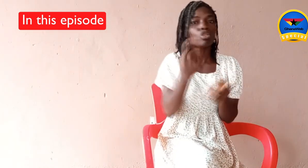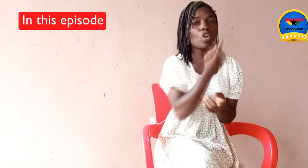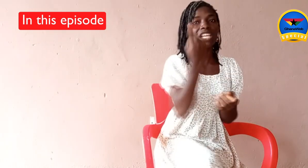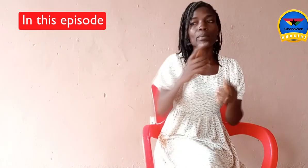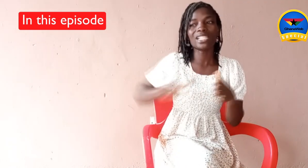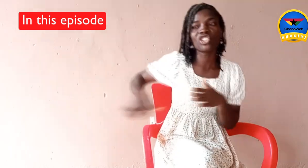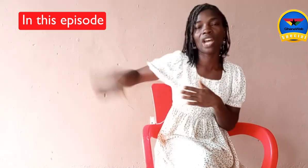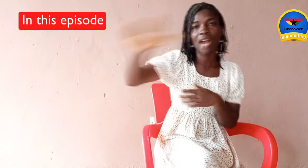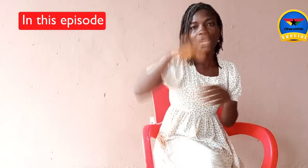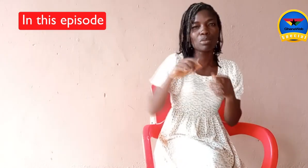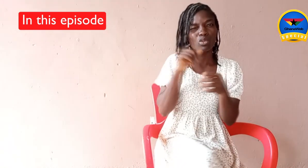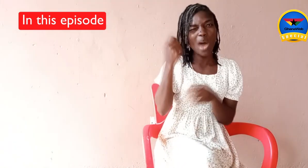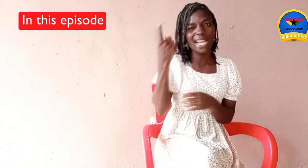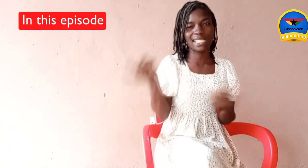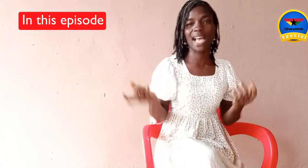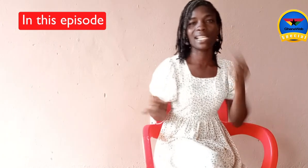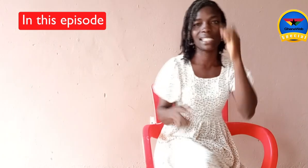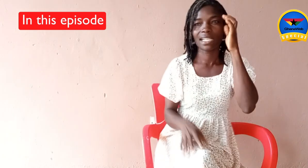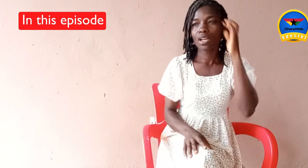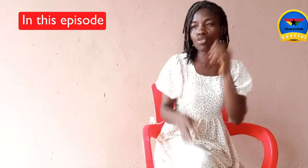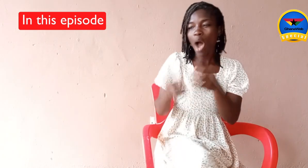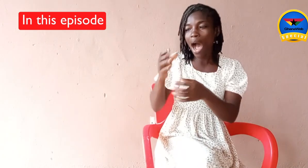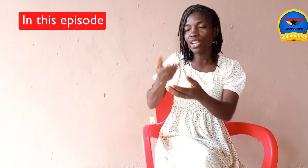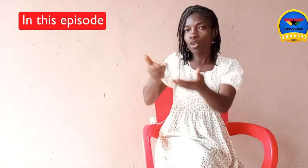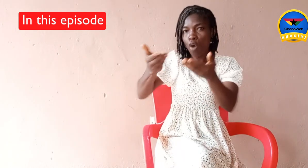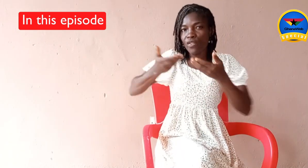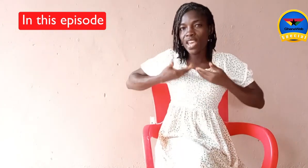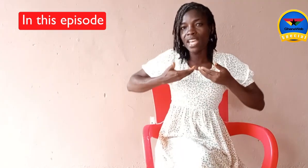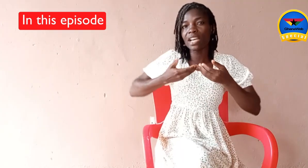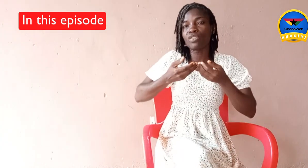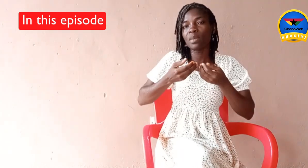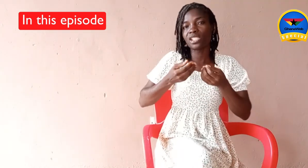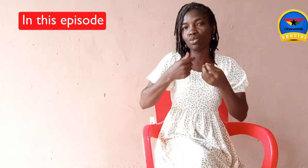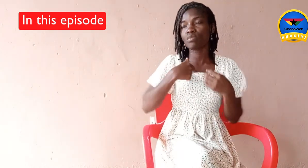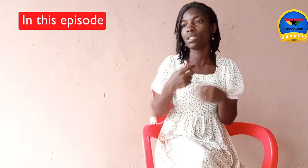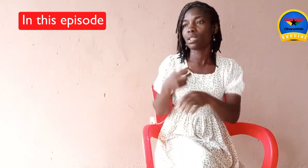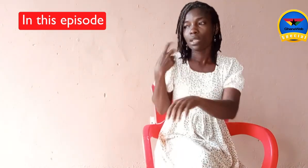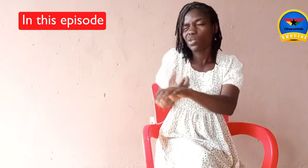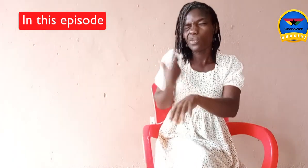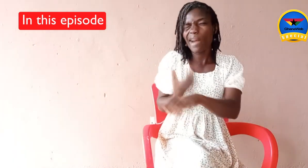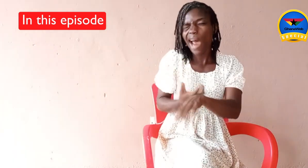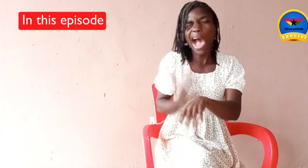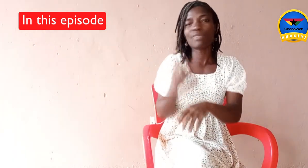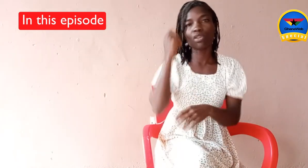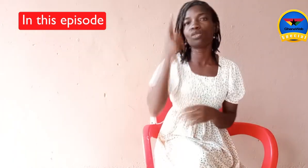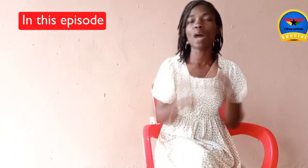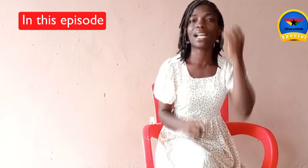not only him, but generally people don't understand it. So how he conveyed the information to me was very hard for me to